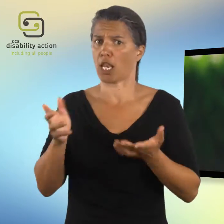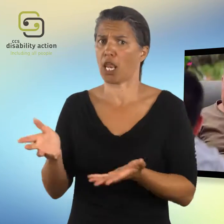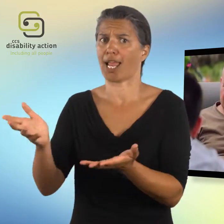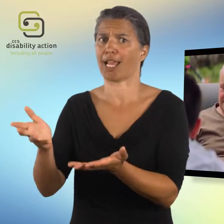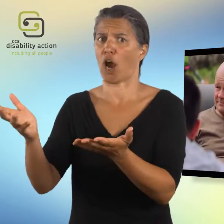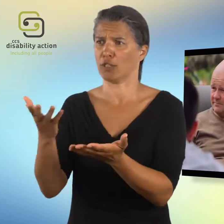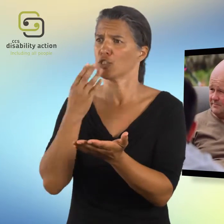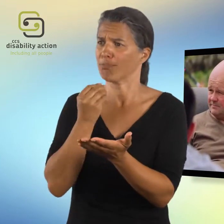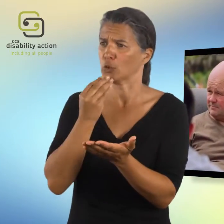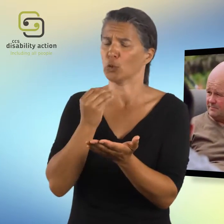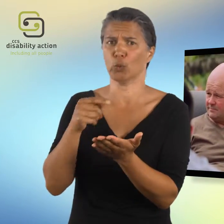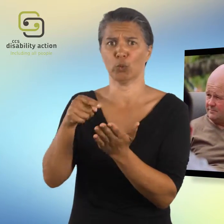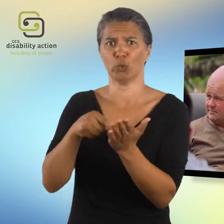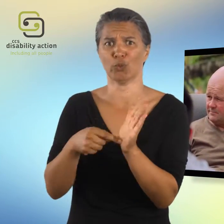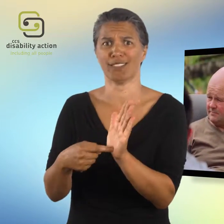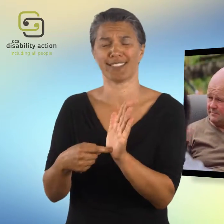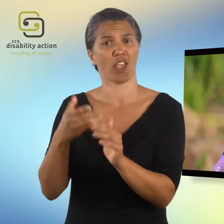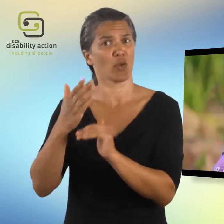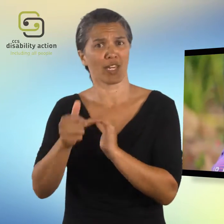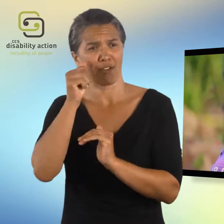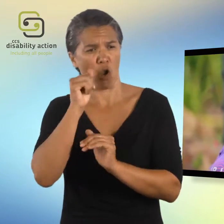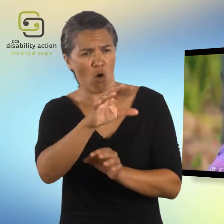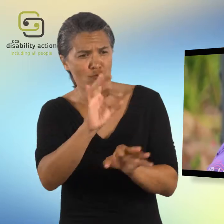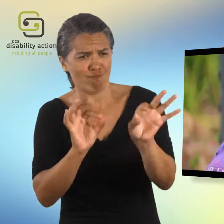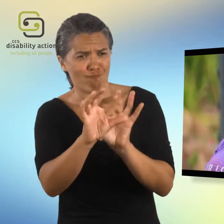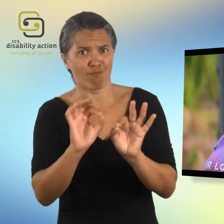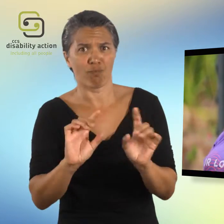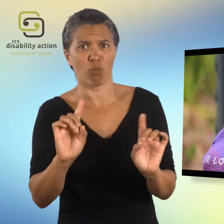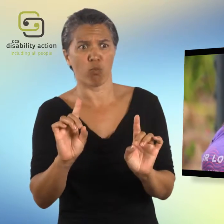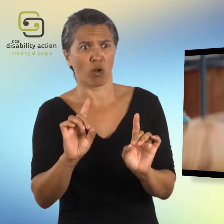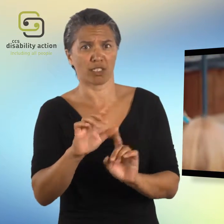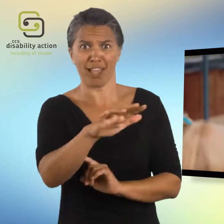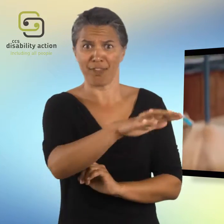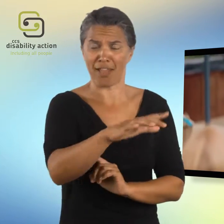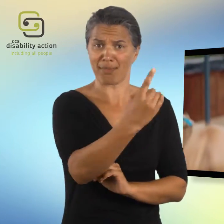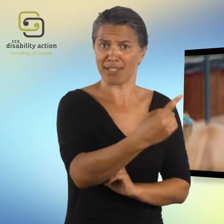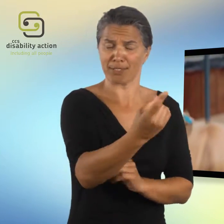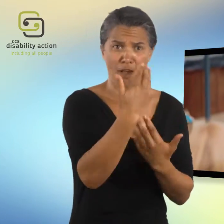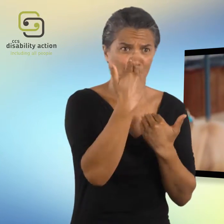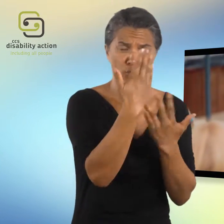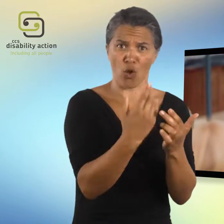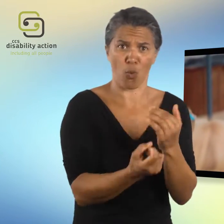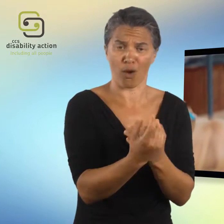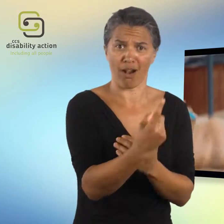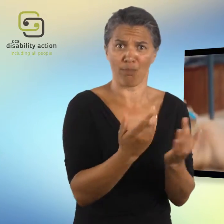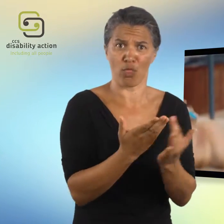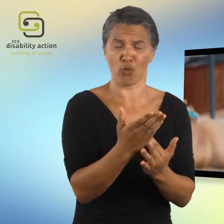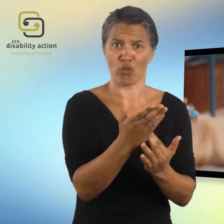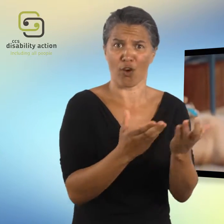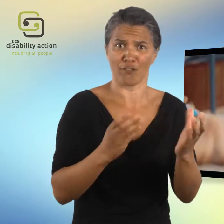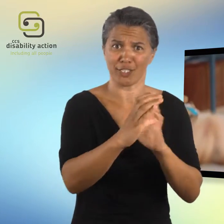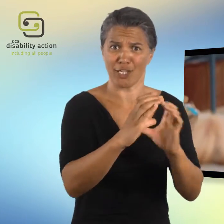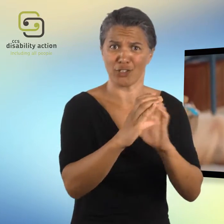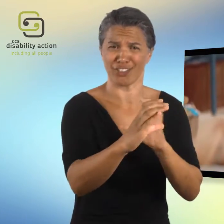them to do it with them, because you never know what's going to come up. Often the families don't realise what comes out of the conversations themselves,